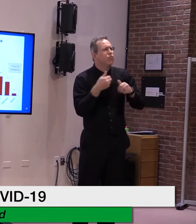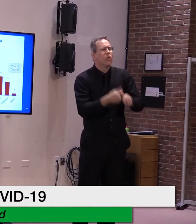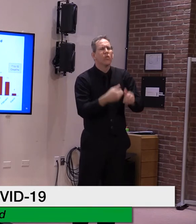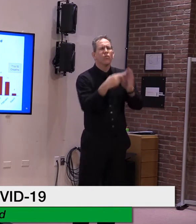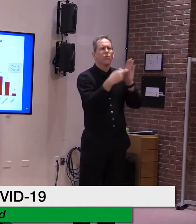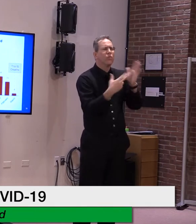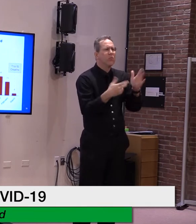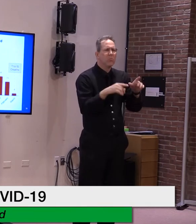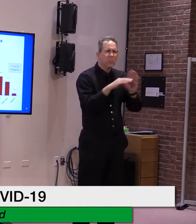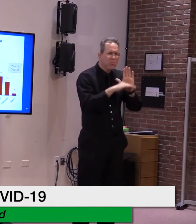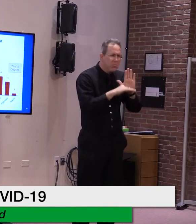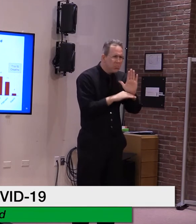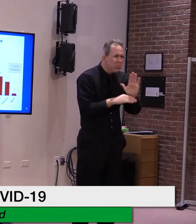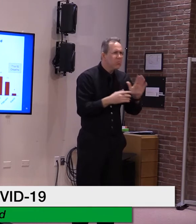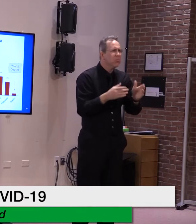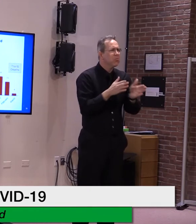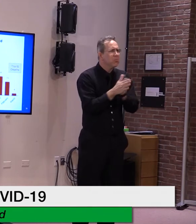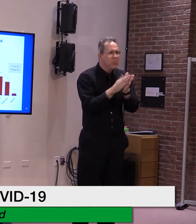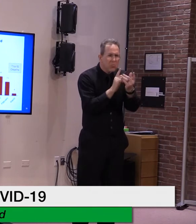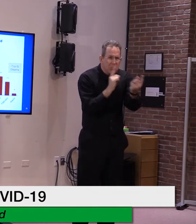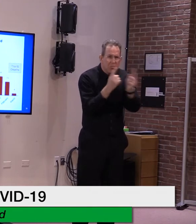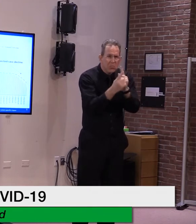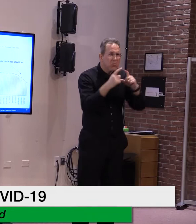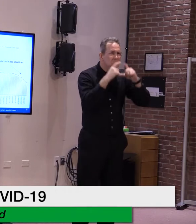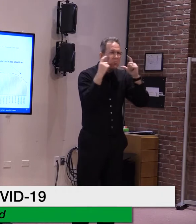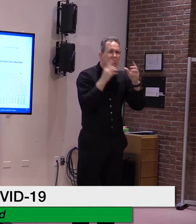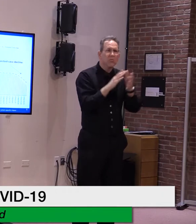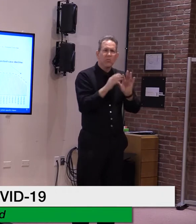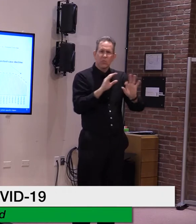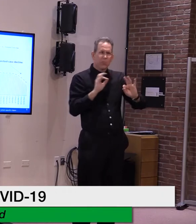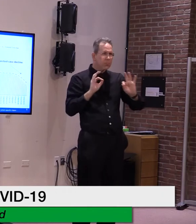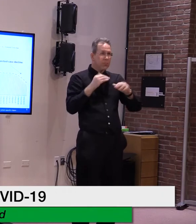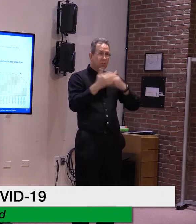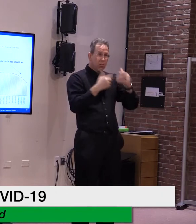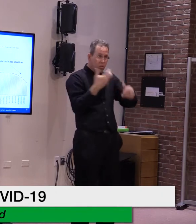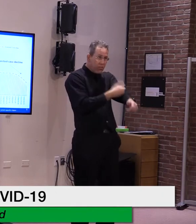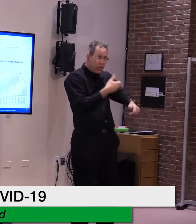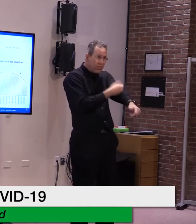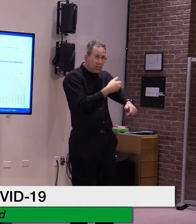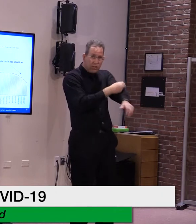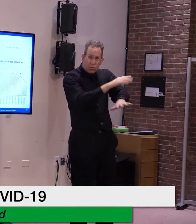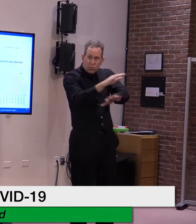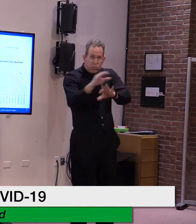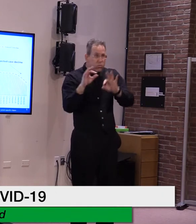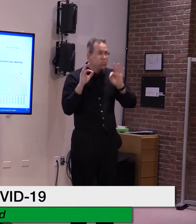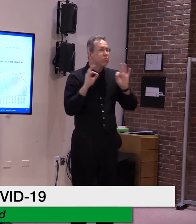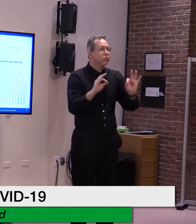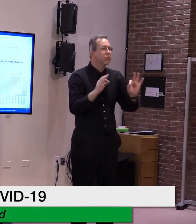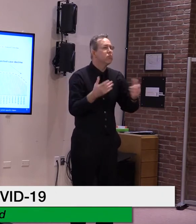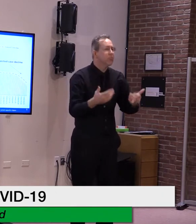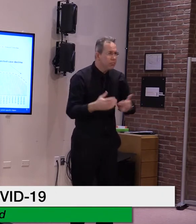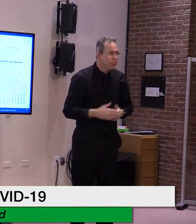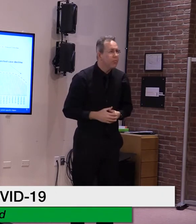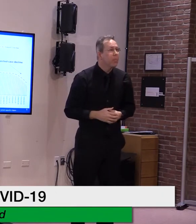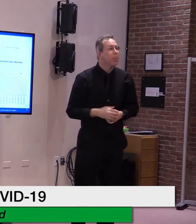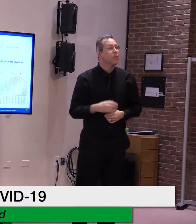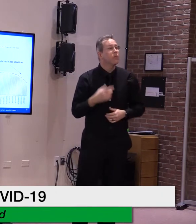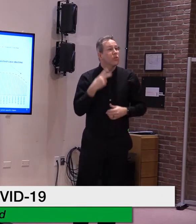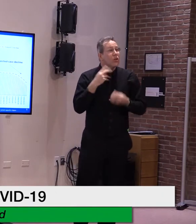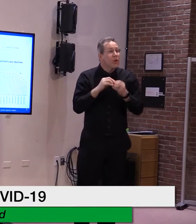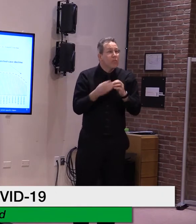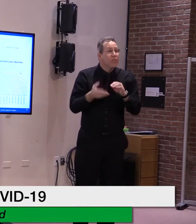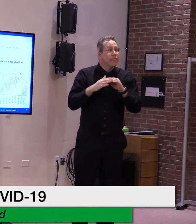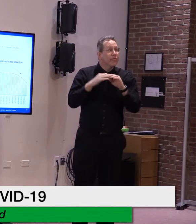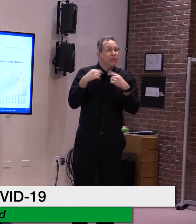vaccination progress. Even with the uptick in cases this week, Vermont is forecasted to have a